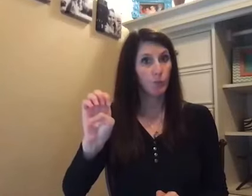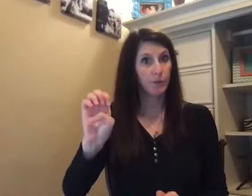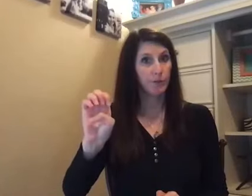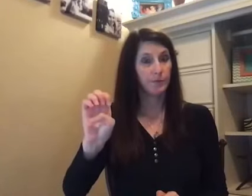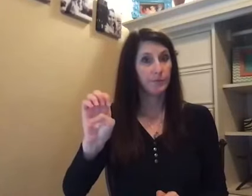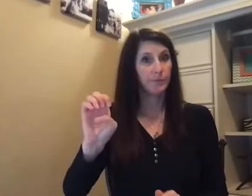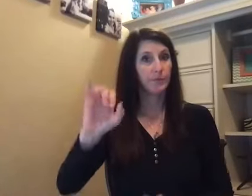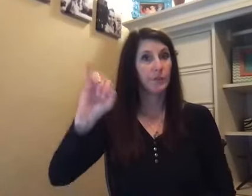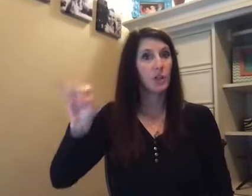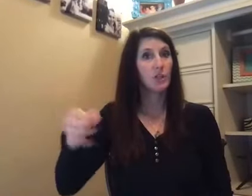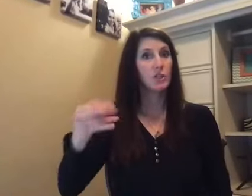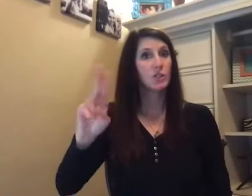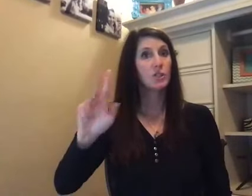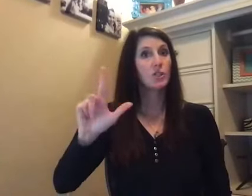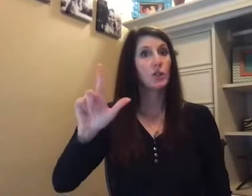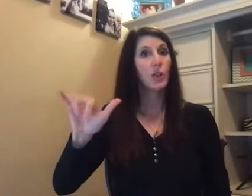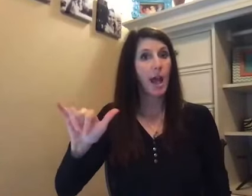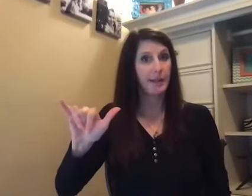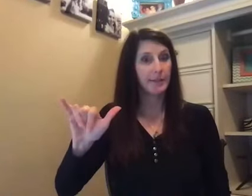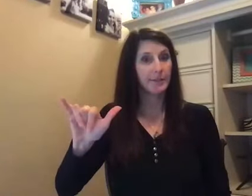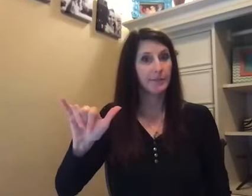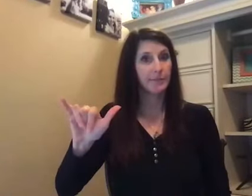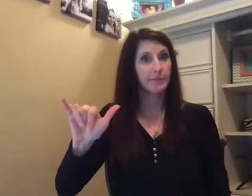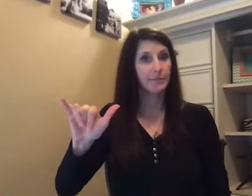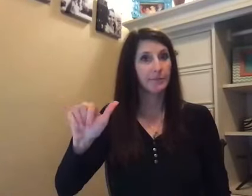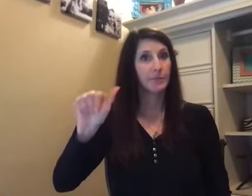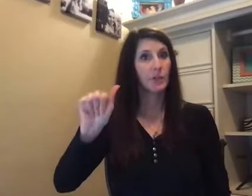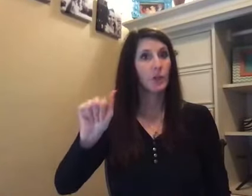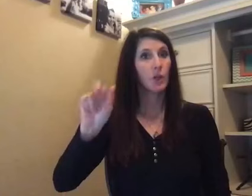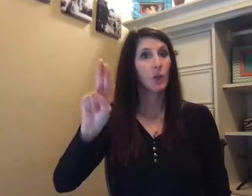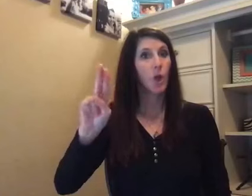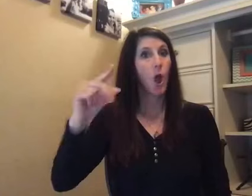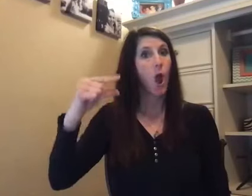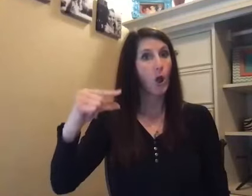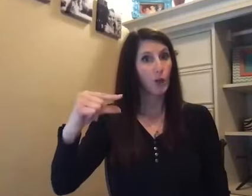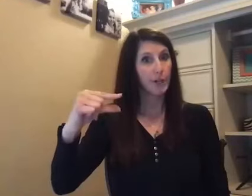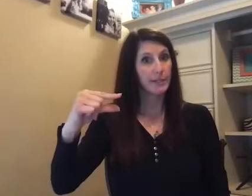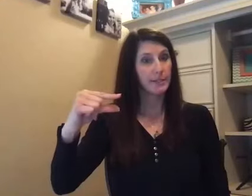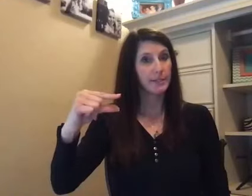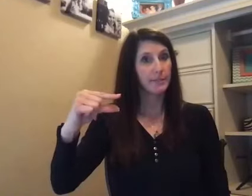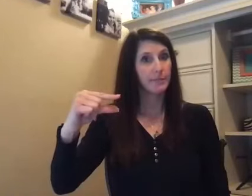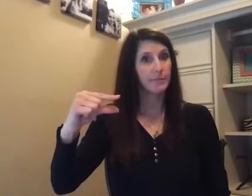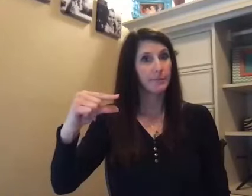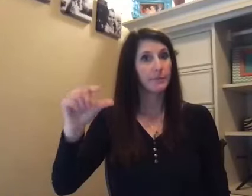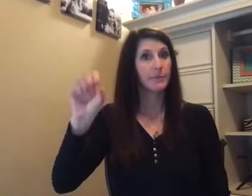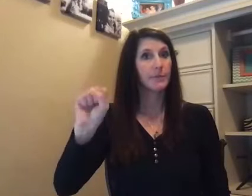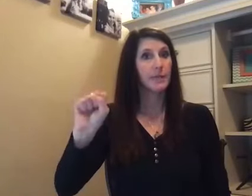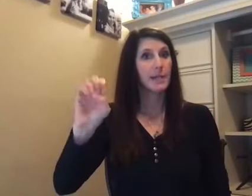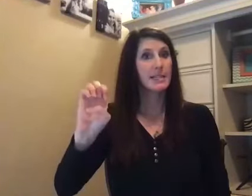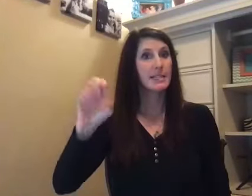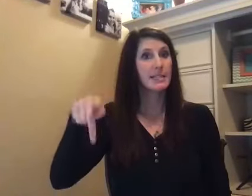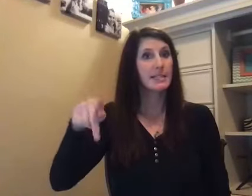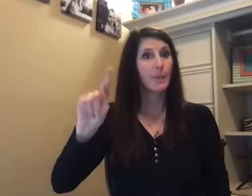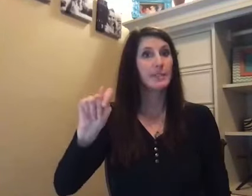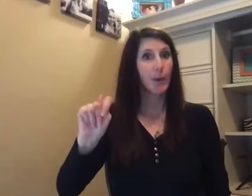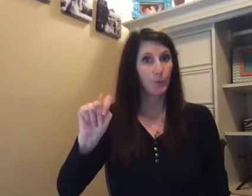August, September,